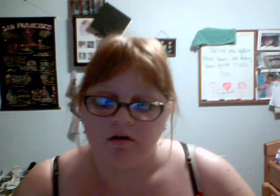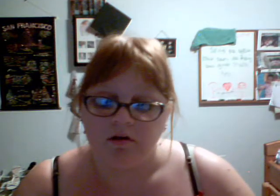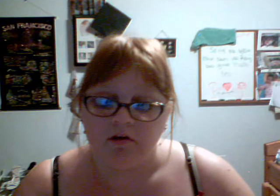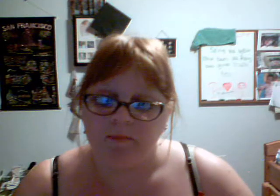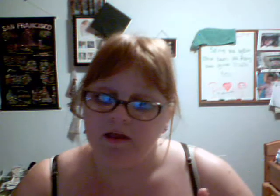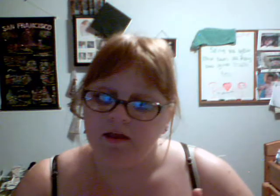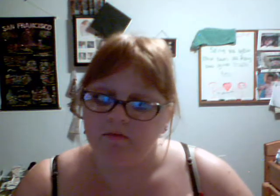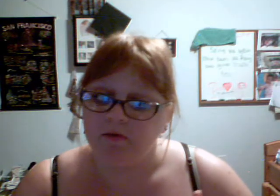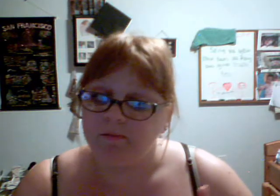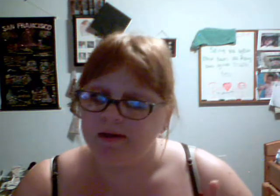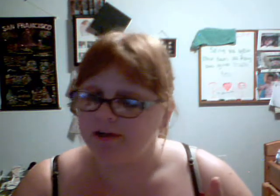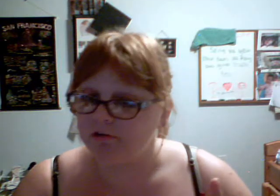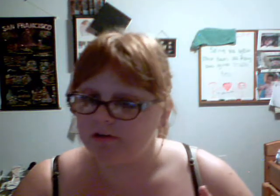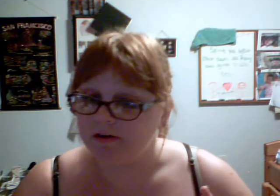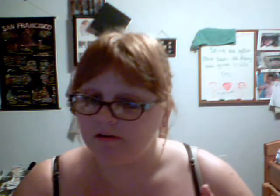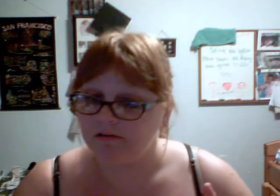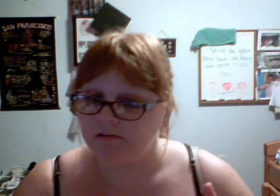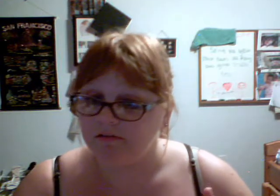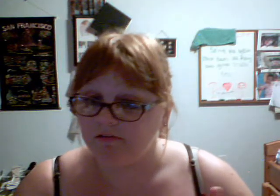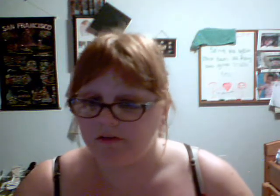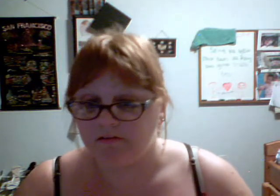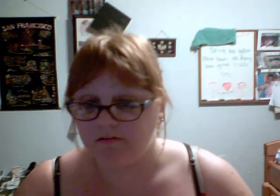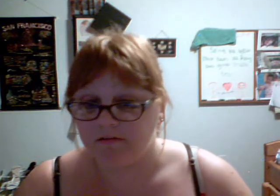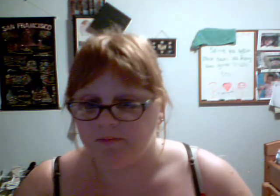Speaking, if anybody's interested, you guys can send me.